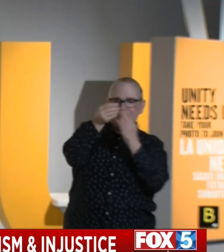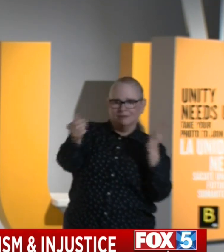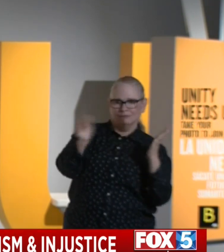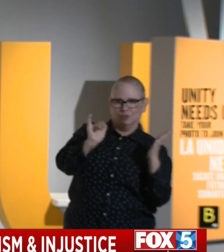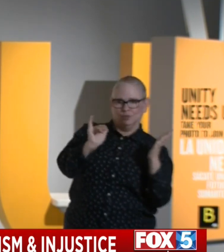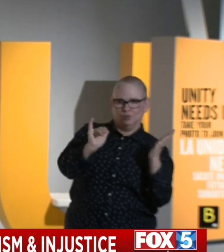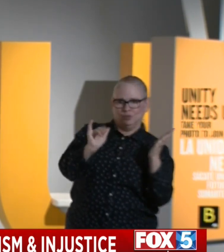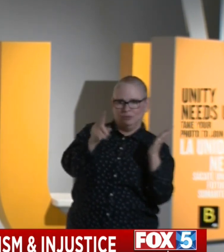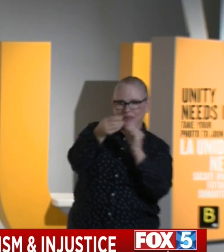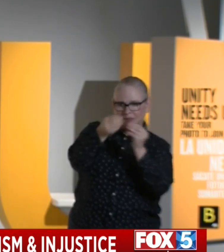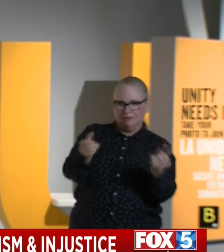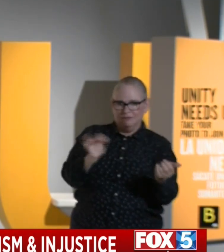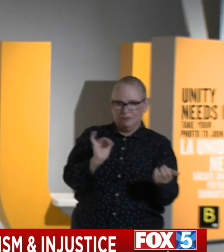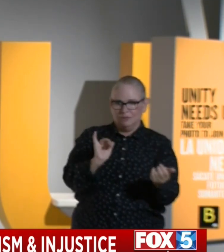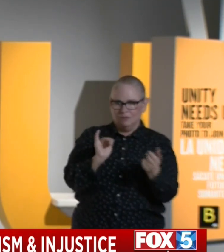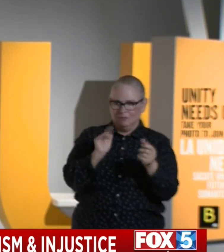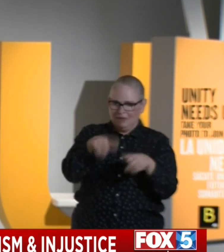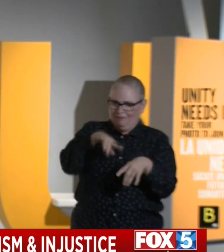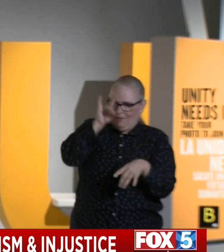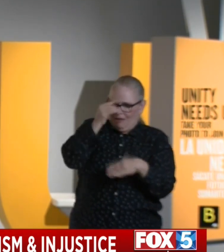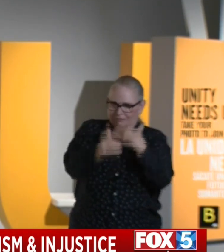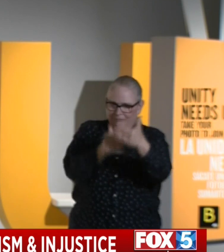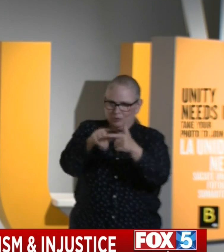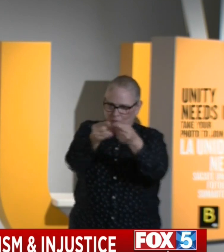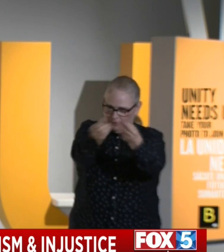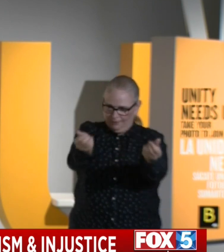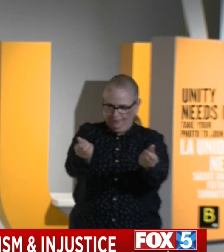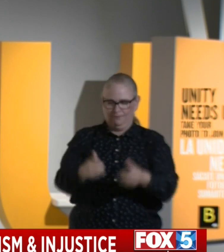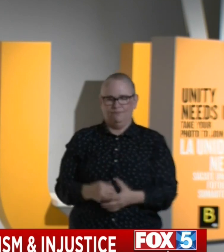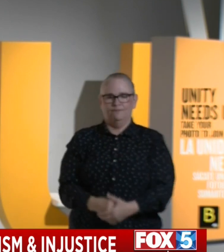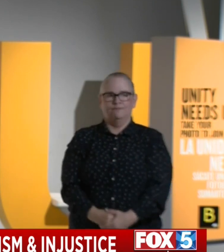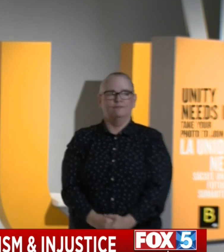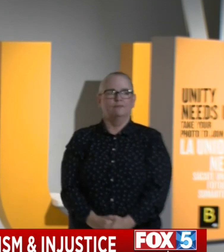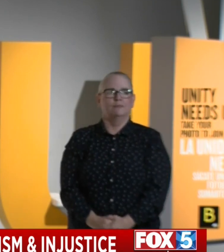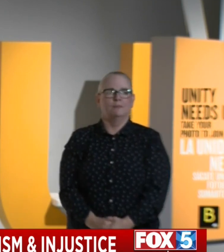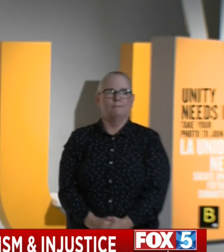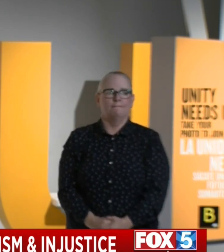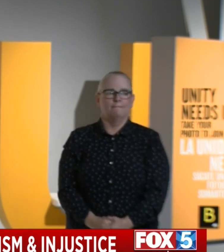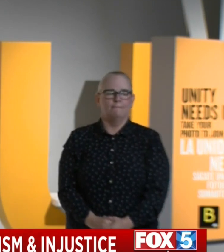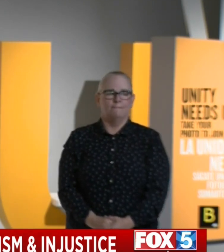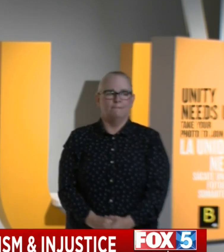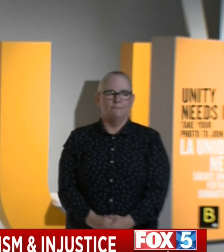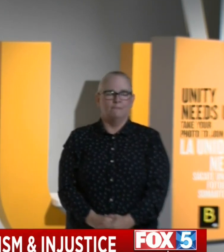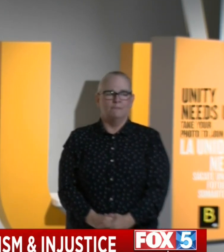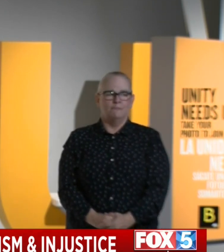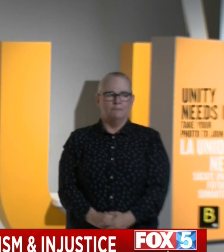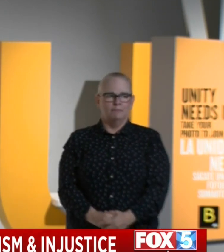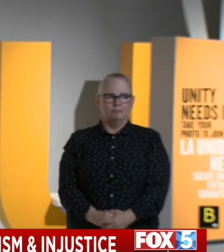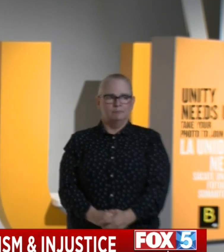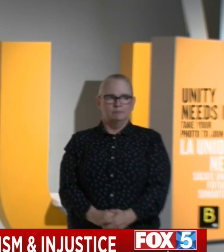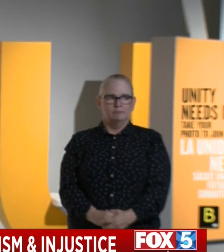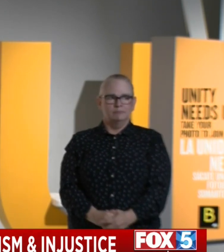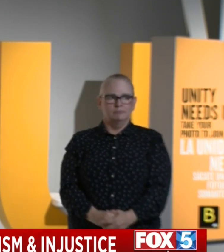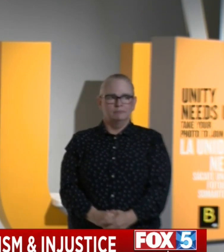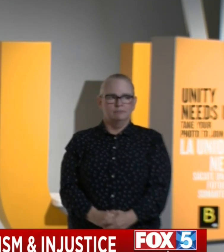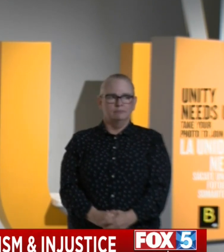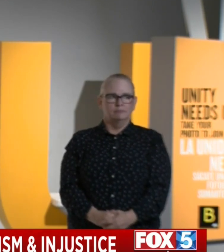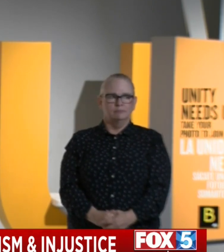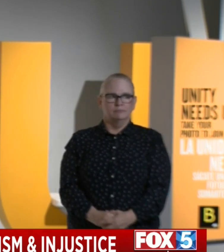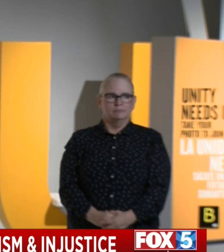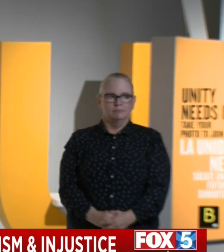And I am here today to say that program passing is indeed not problem solving